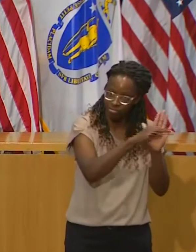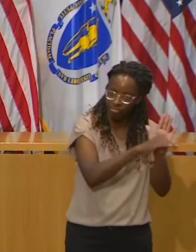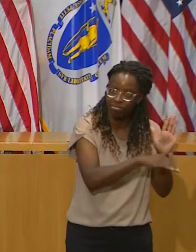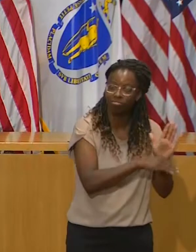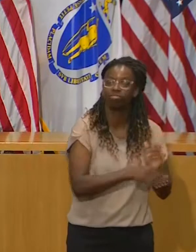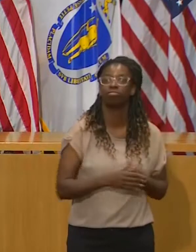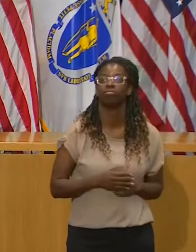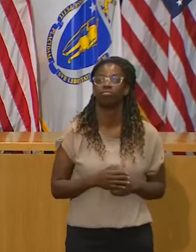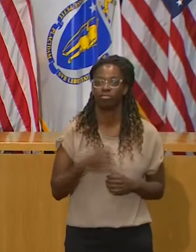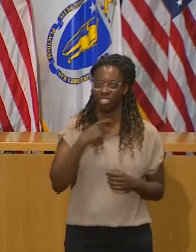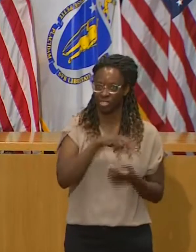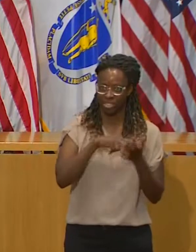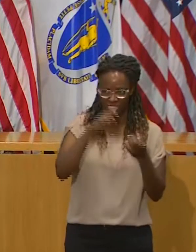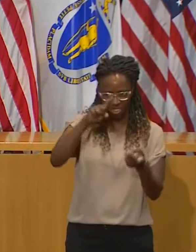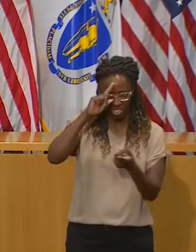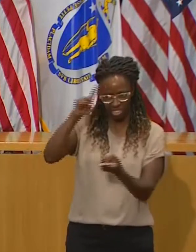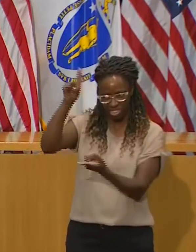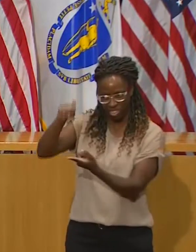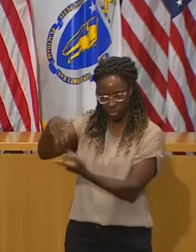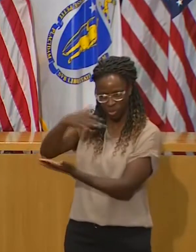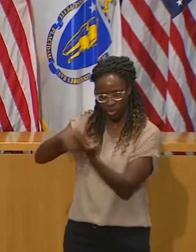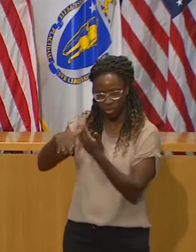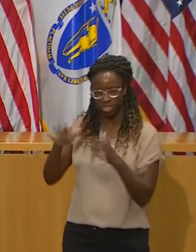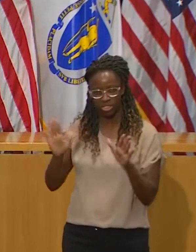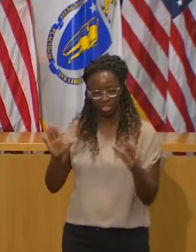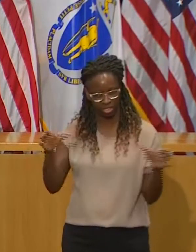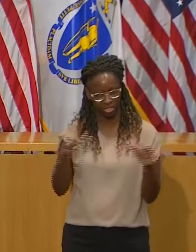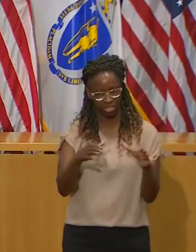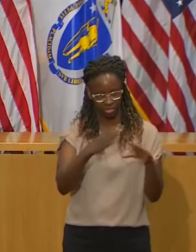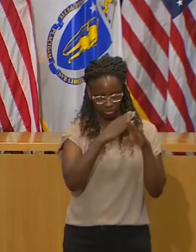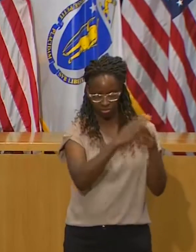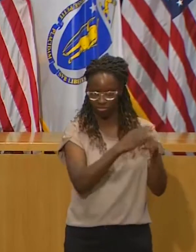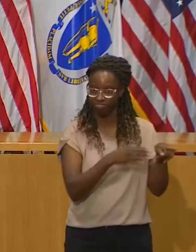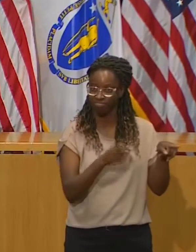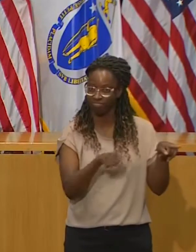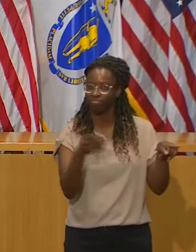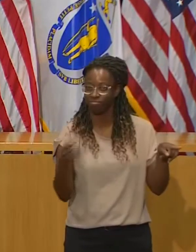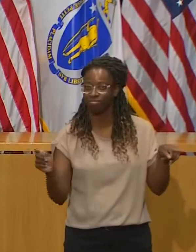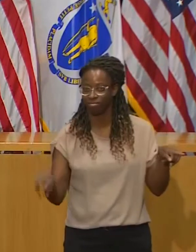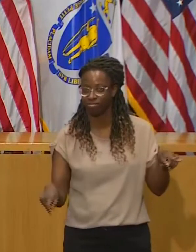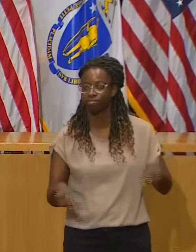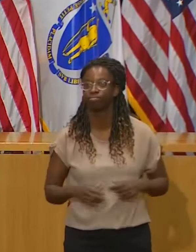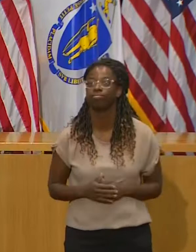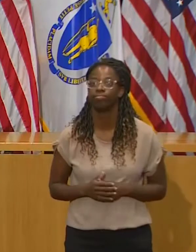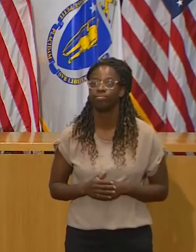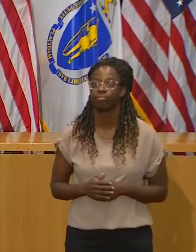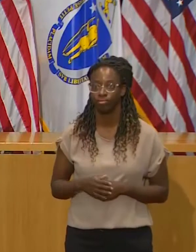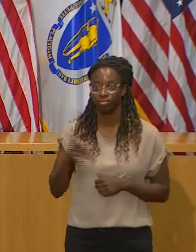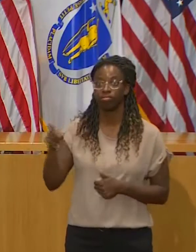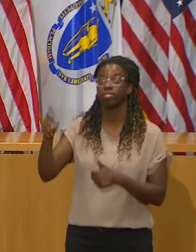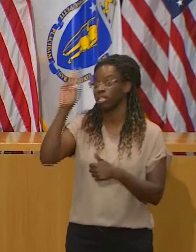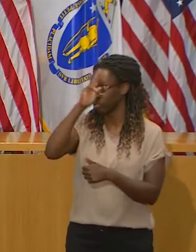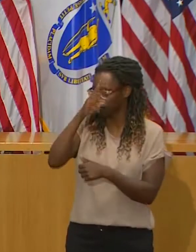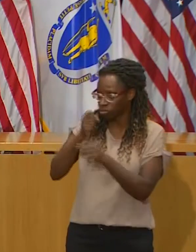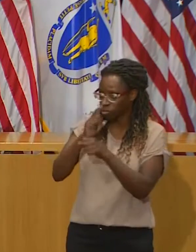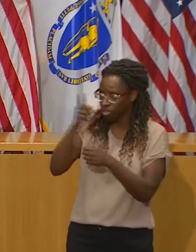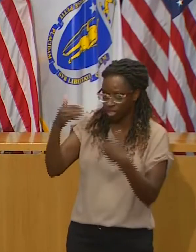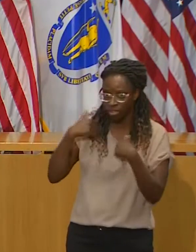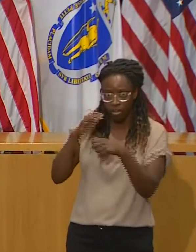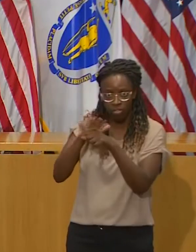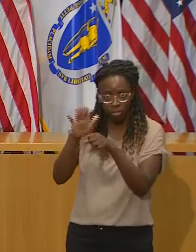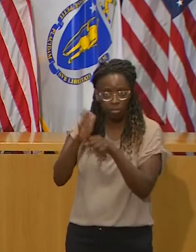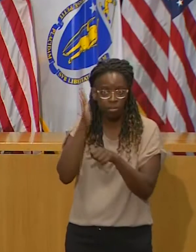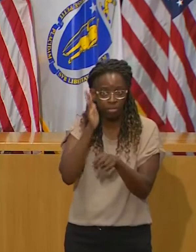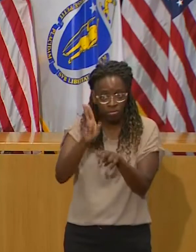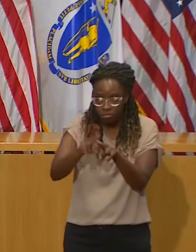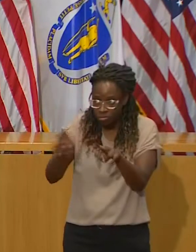and help us not only keep people healthy, but also ensure that our hospitals continue to have the capacity they need to serve their